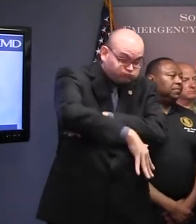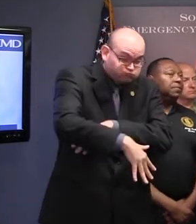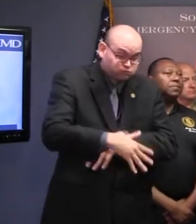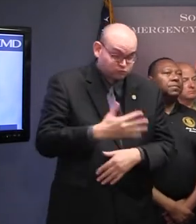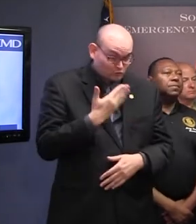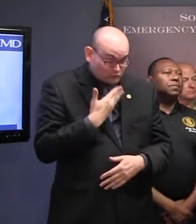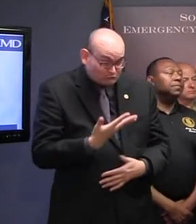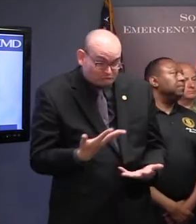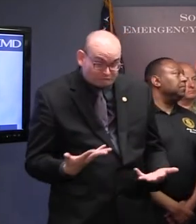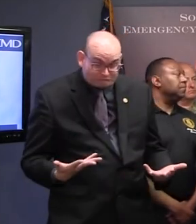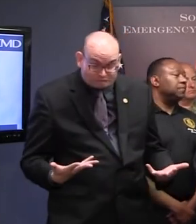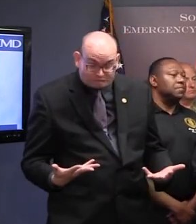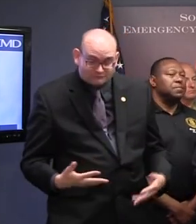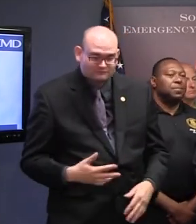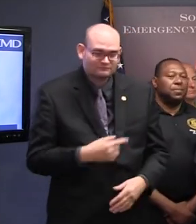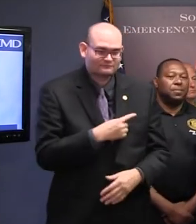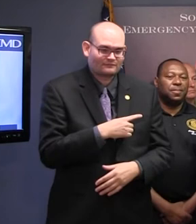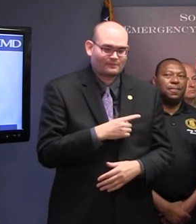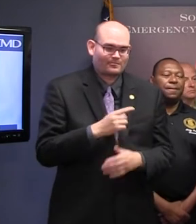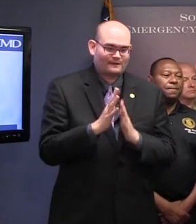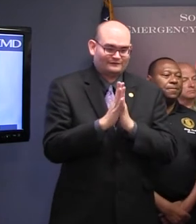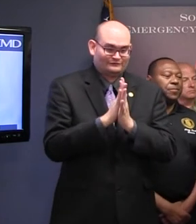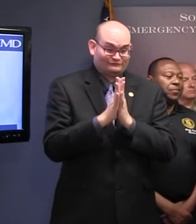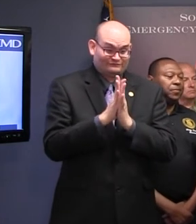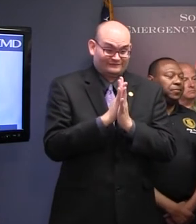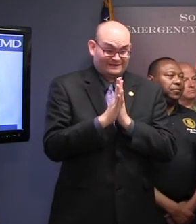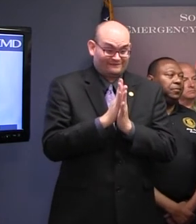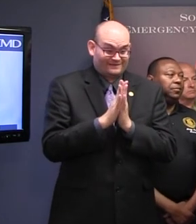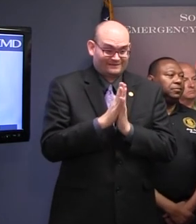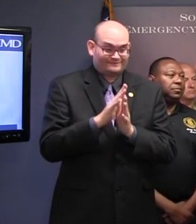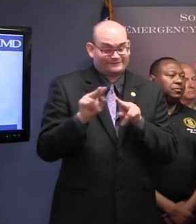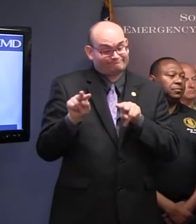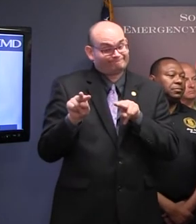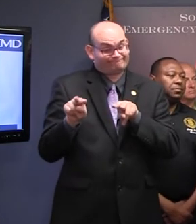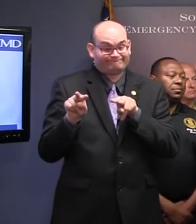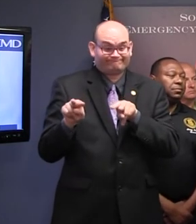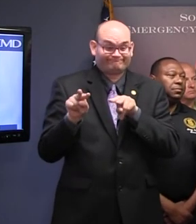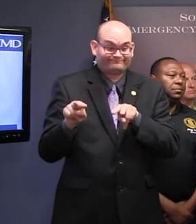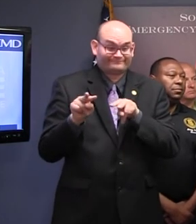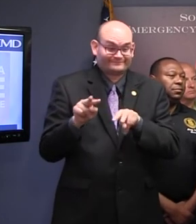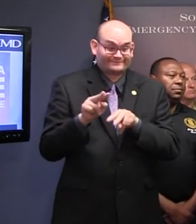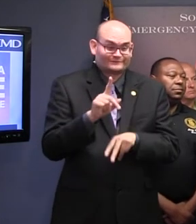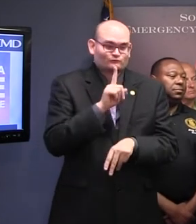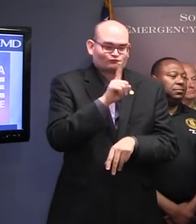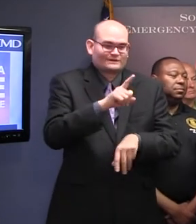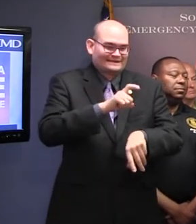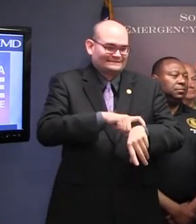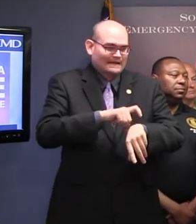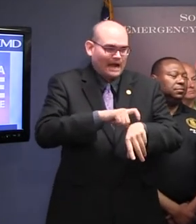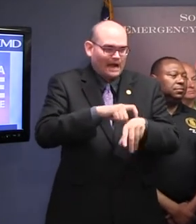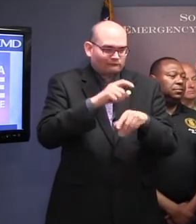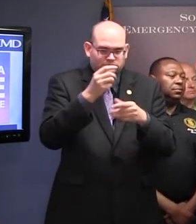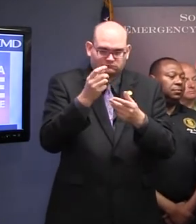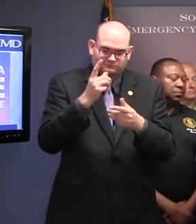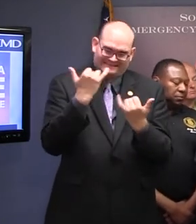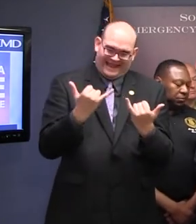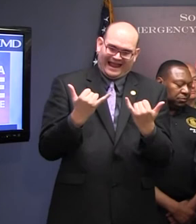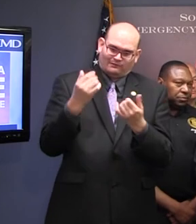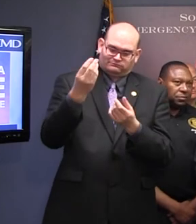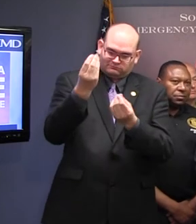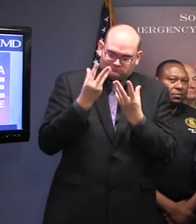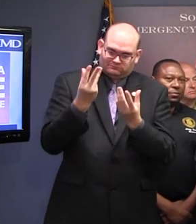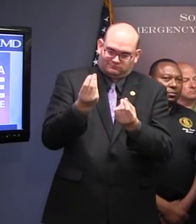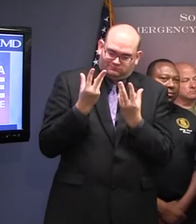Well, as far as the traffic goes, we're constantly monitoring that. We have real-time data on our traffic volumes, speeds,